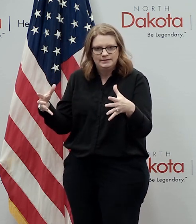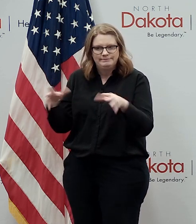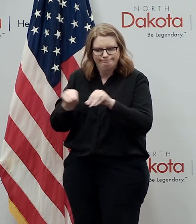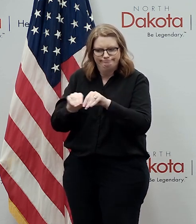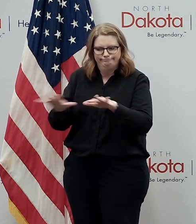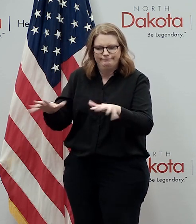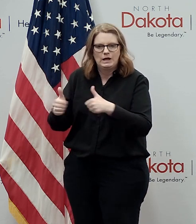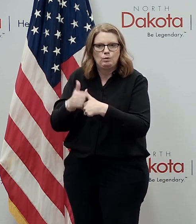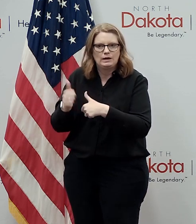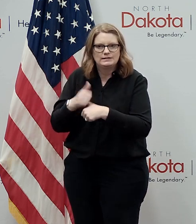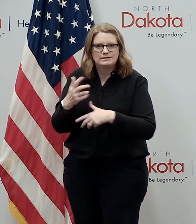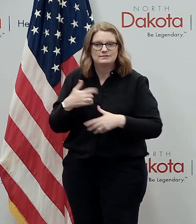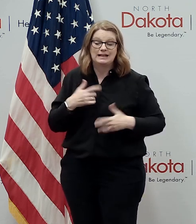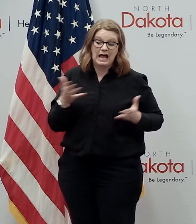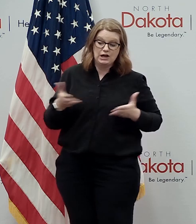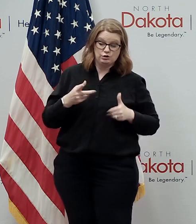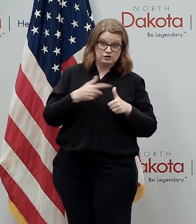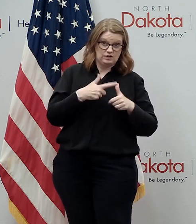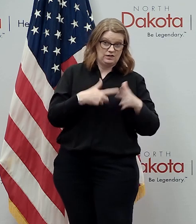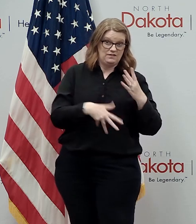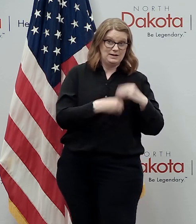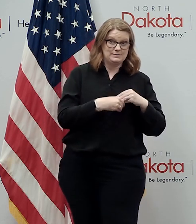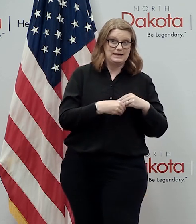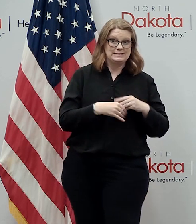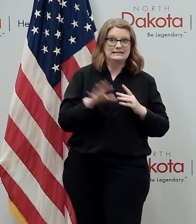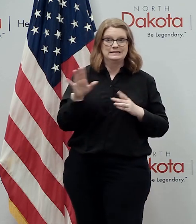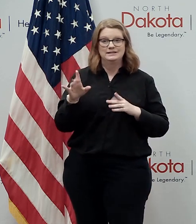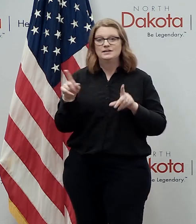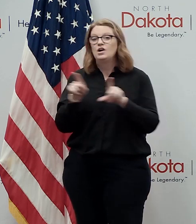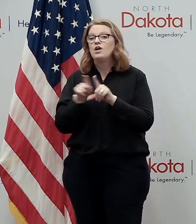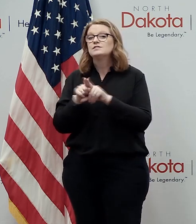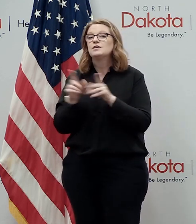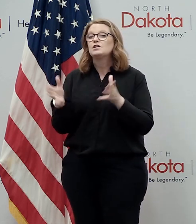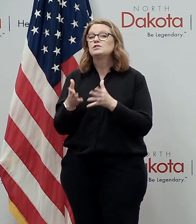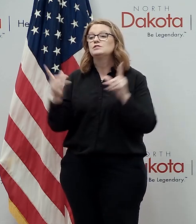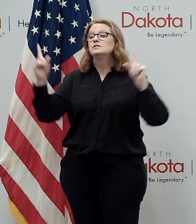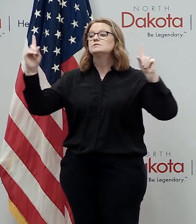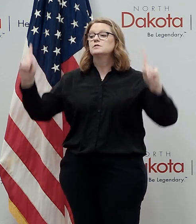the first amendment but i also encourage it while social distancing